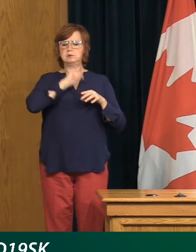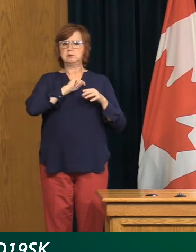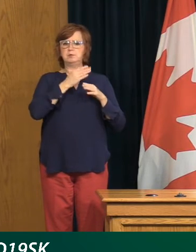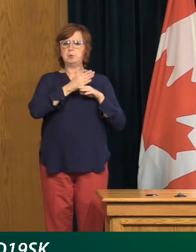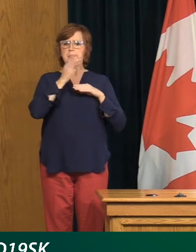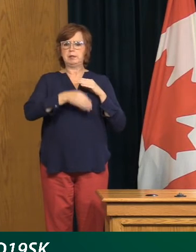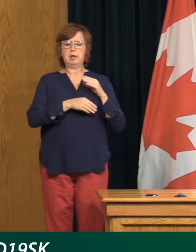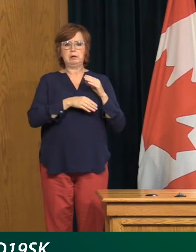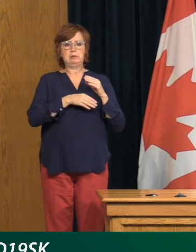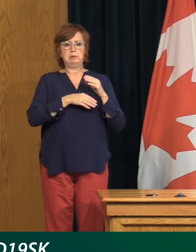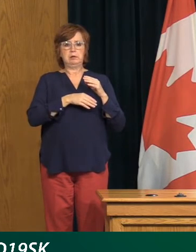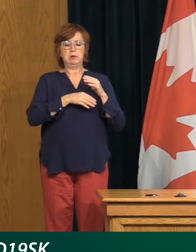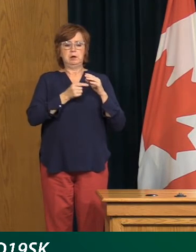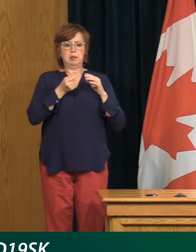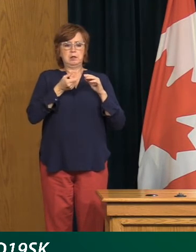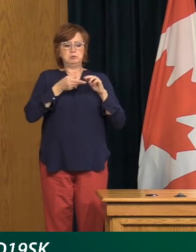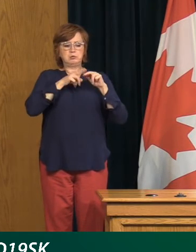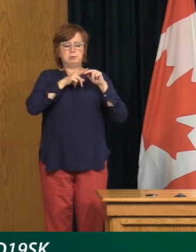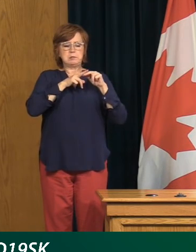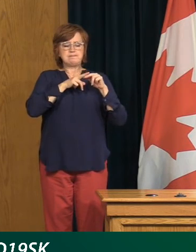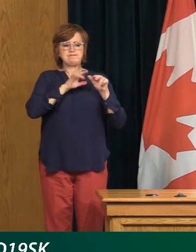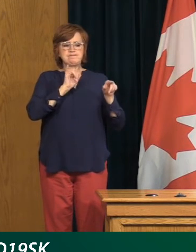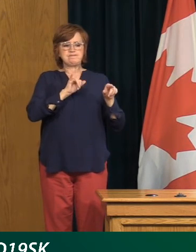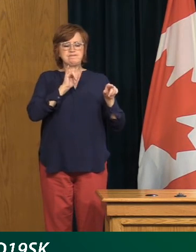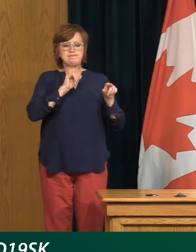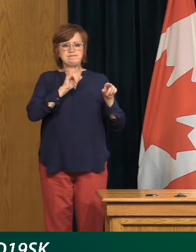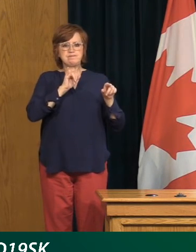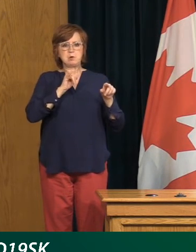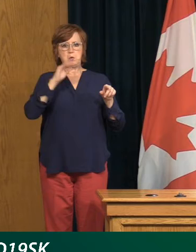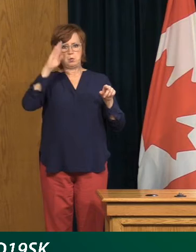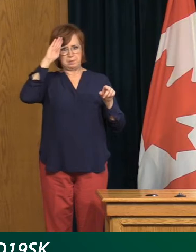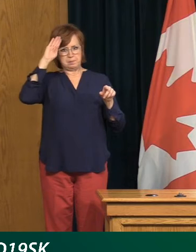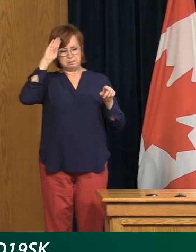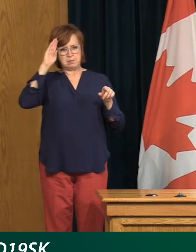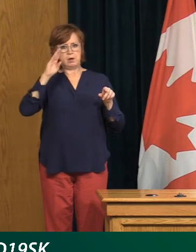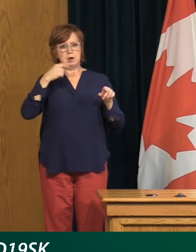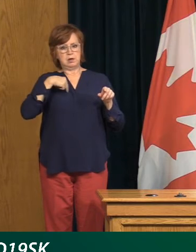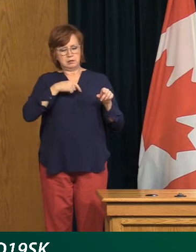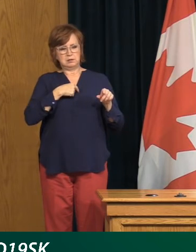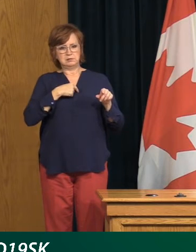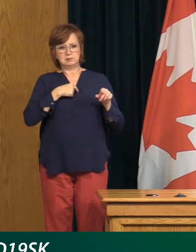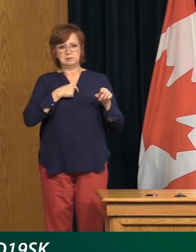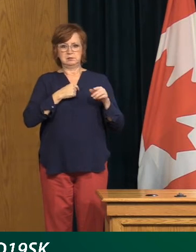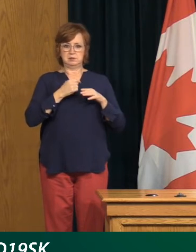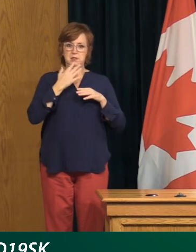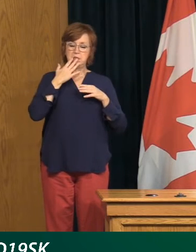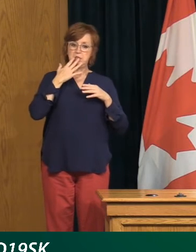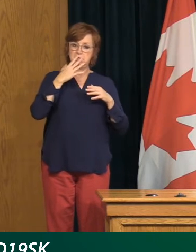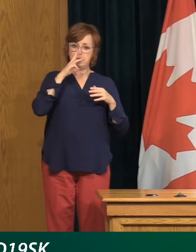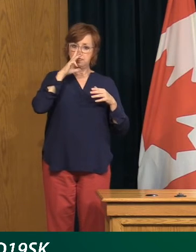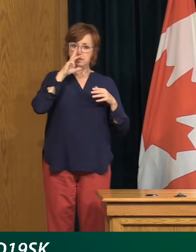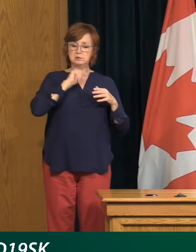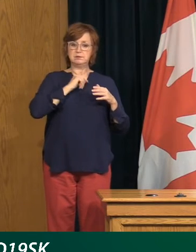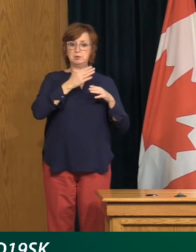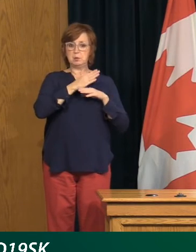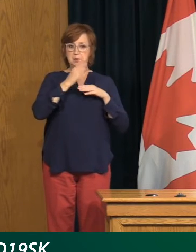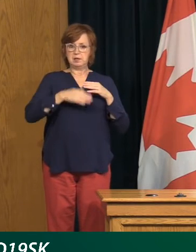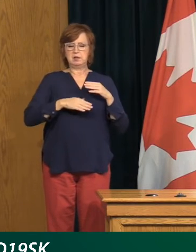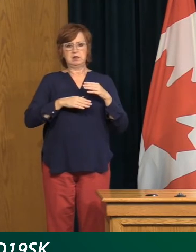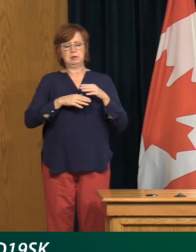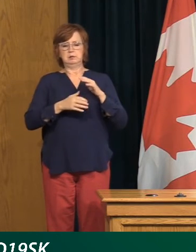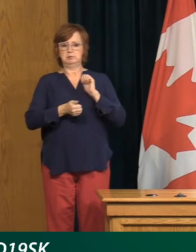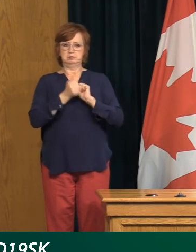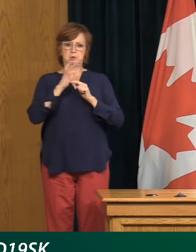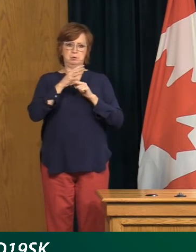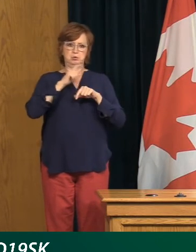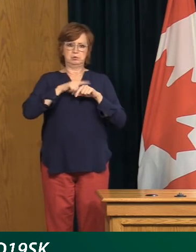much, but we did see a definite signal. And that's a reminder for all of us. While Thanksgiving was a weekend where people would have been more likely to get together,